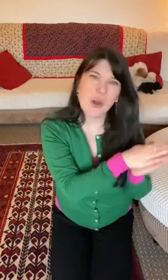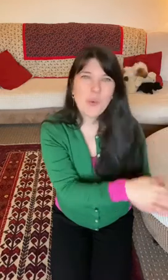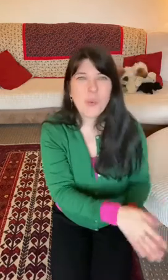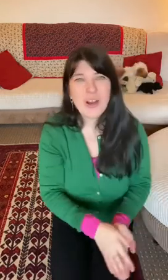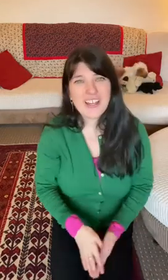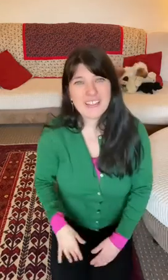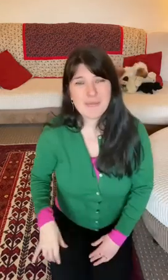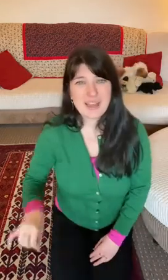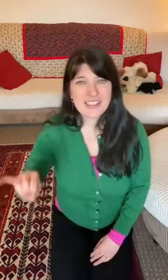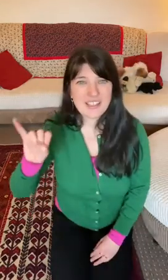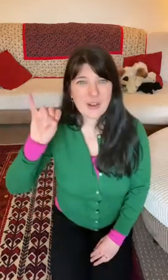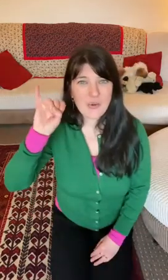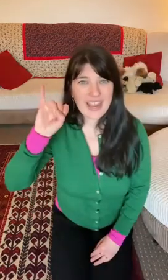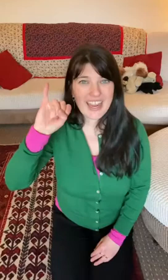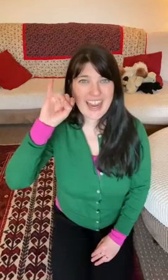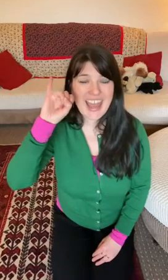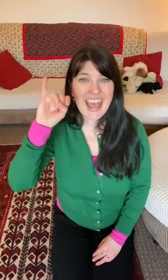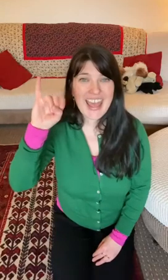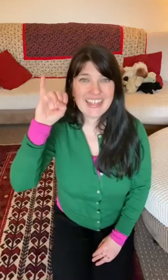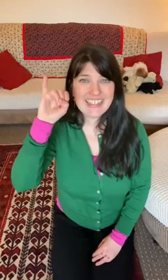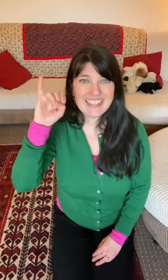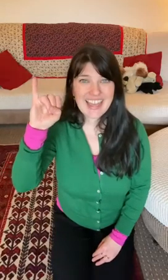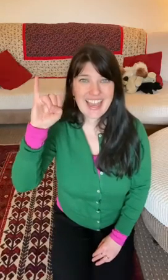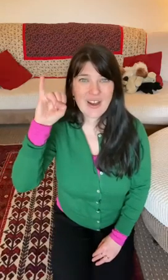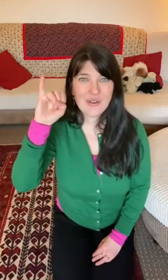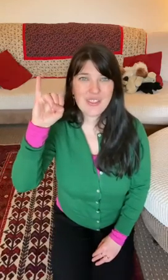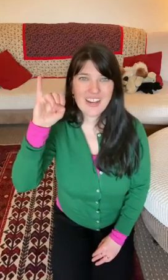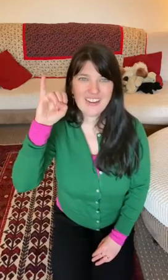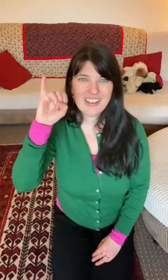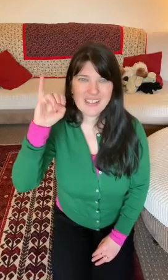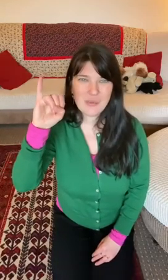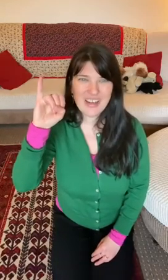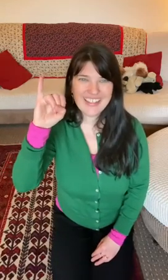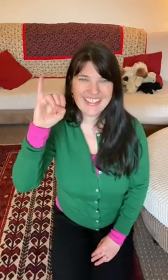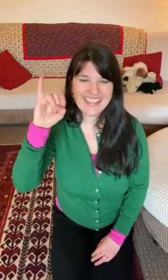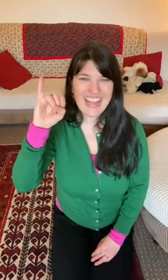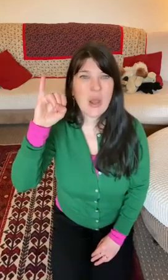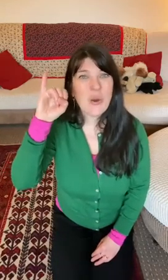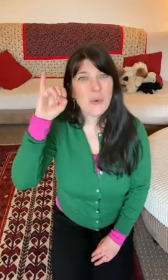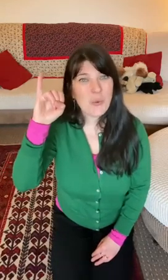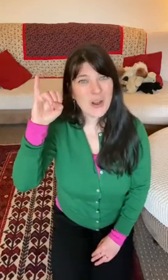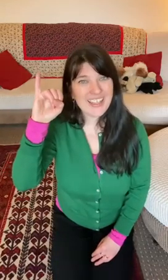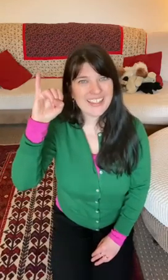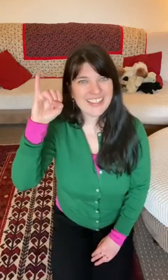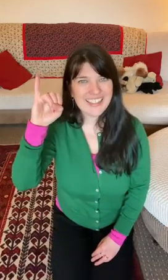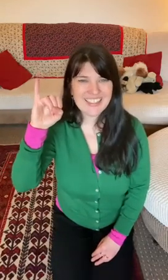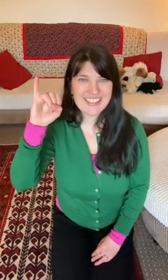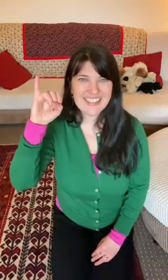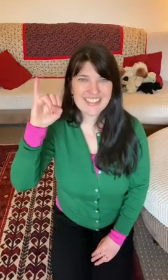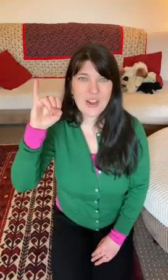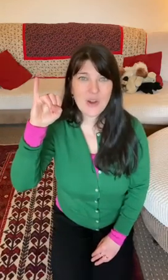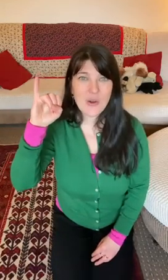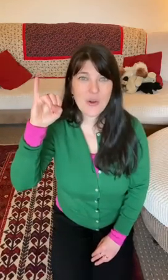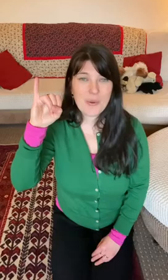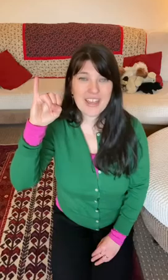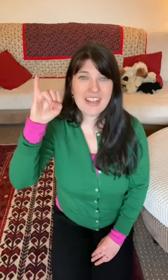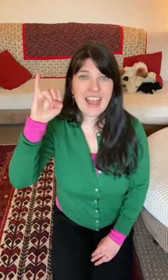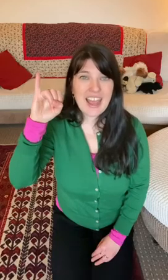One melts away and now there is one. One little snowman. How